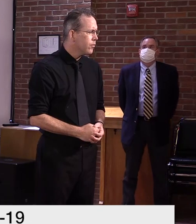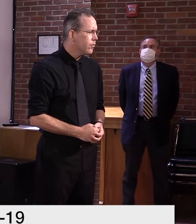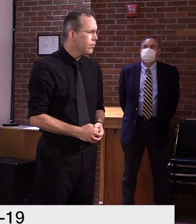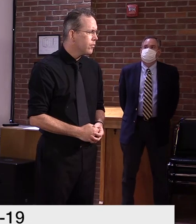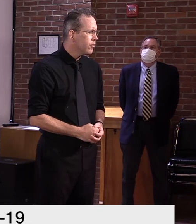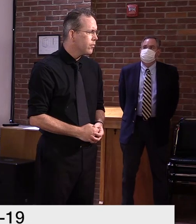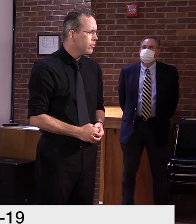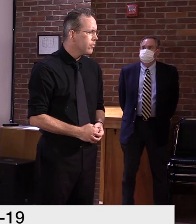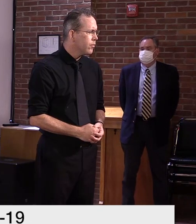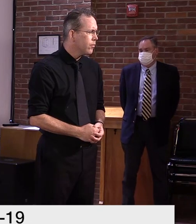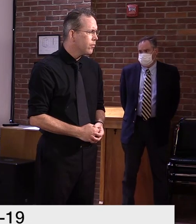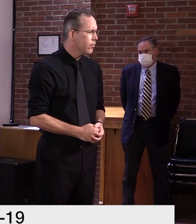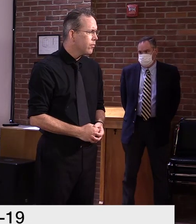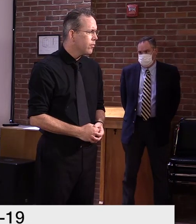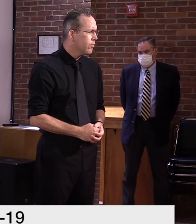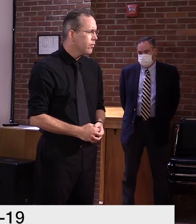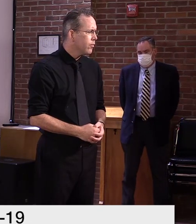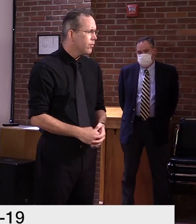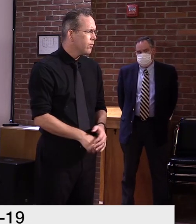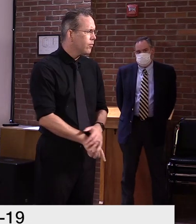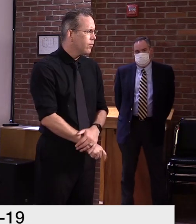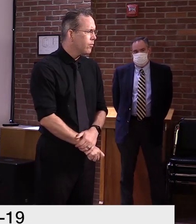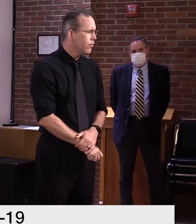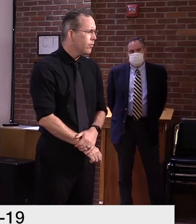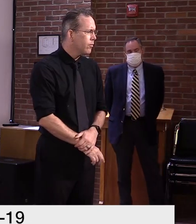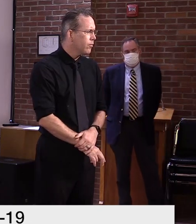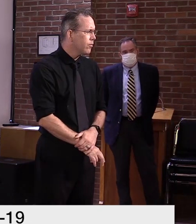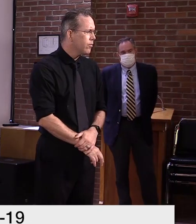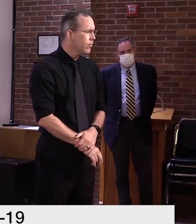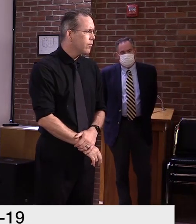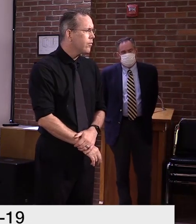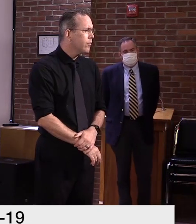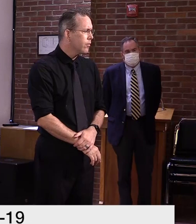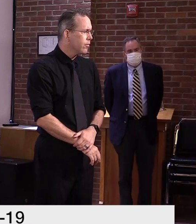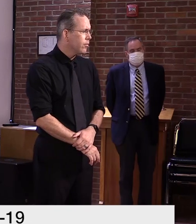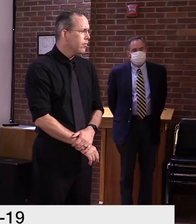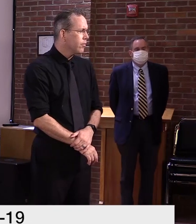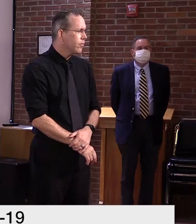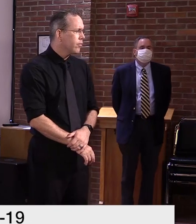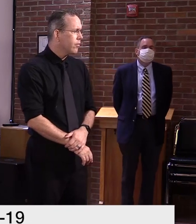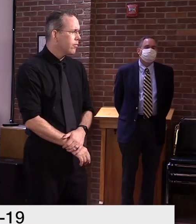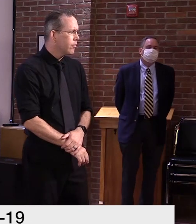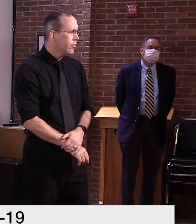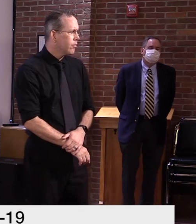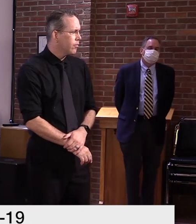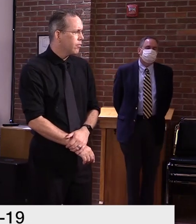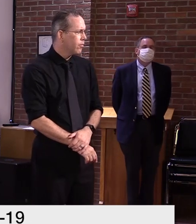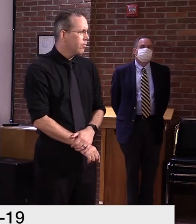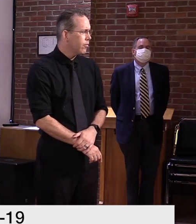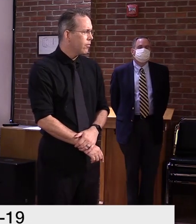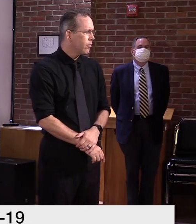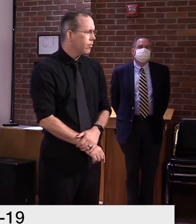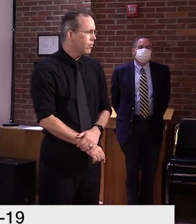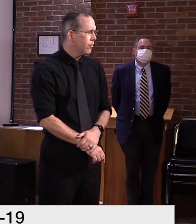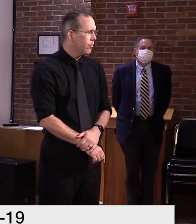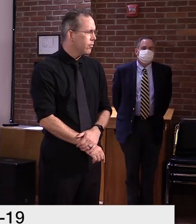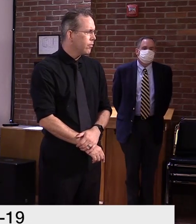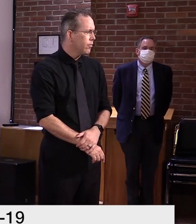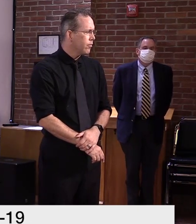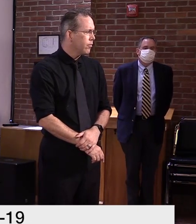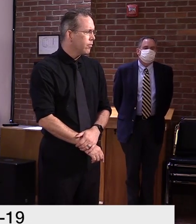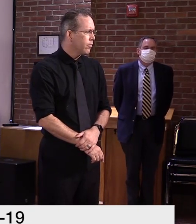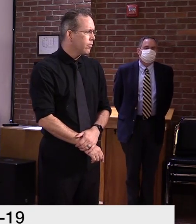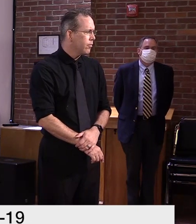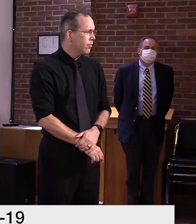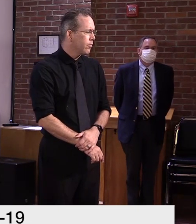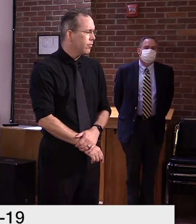benefits and 92,000 have received benefits. So my question is if 107,000 have qualified, that's about 15